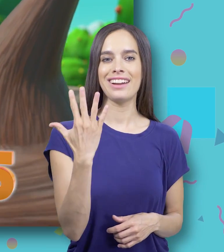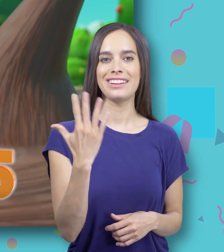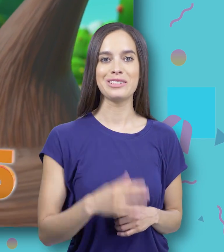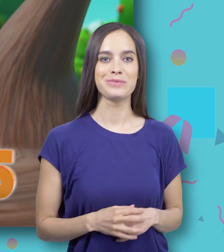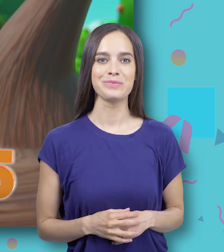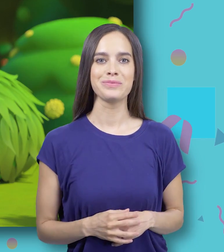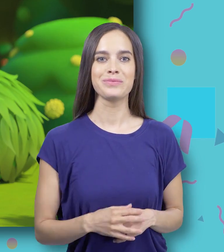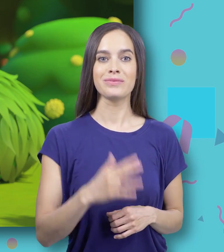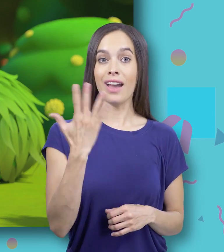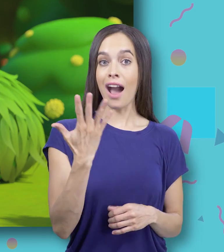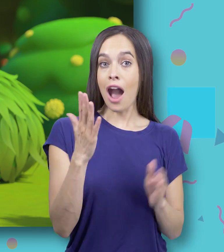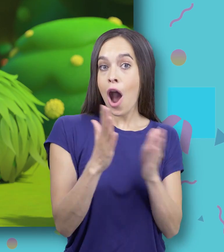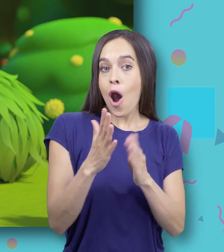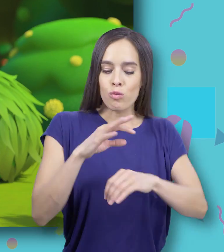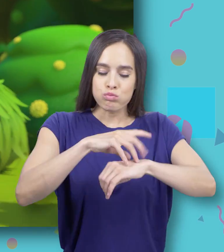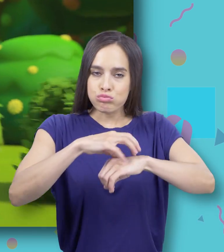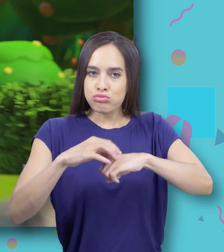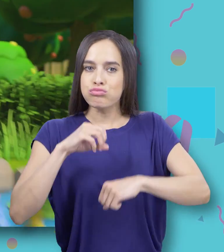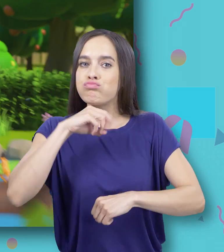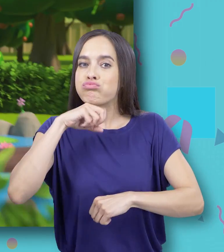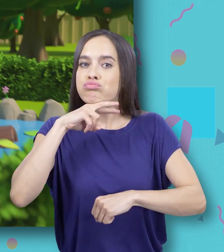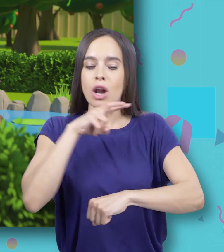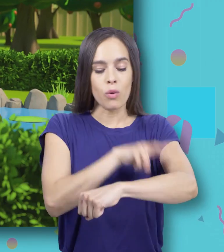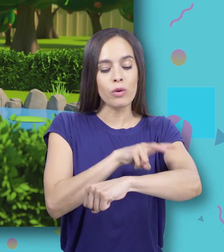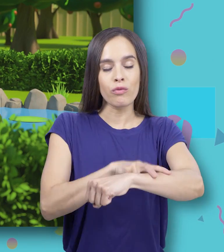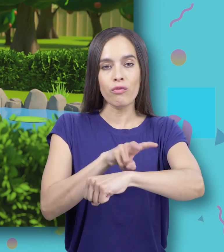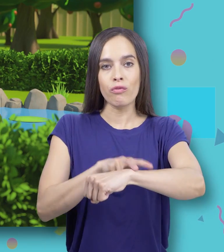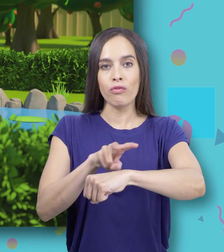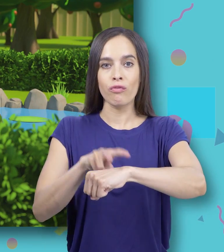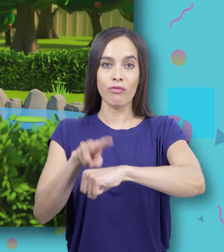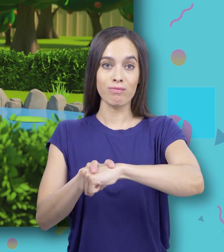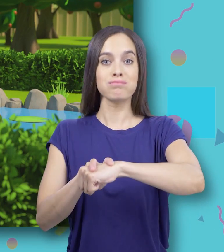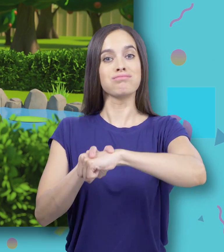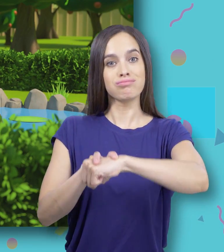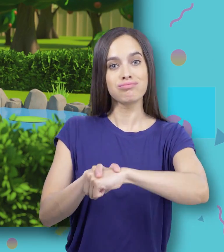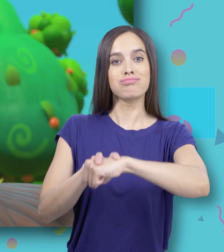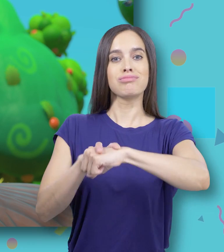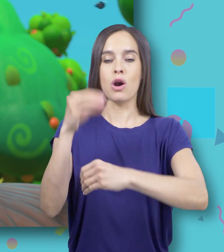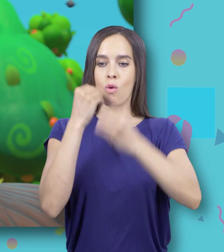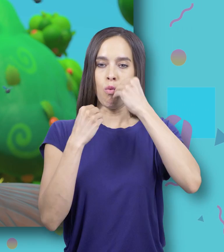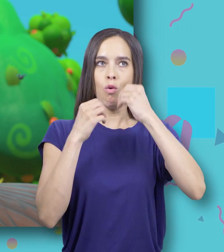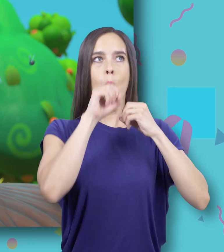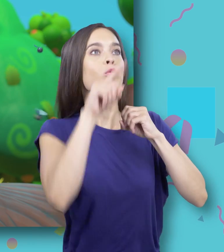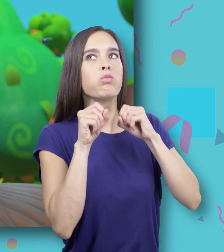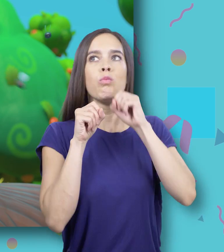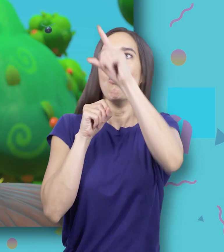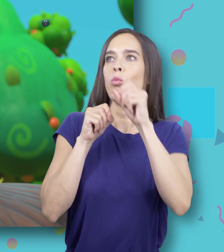Five little speckled frogs Suck on a speckled log Eating some most